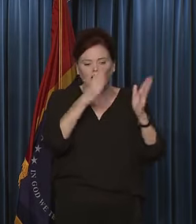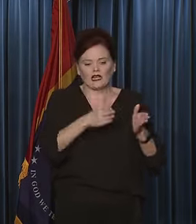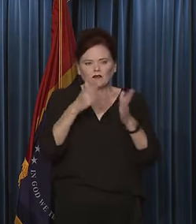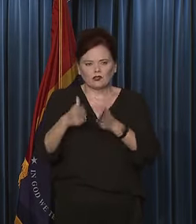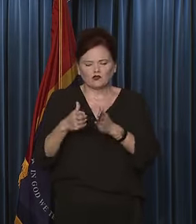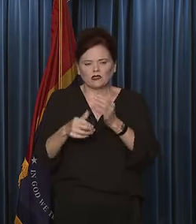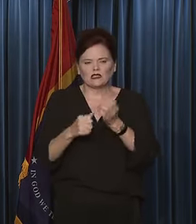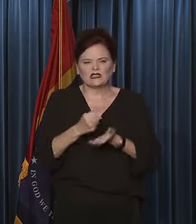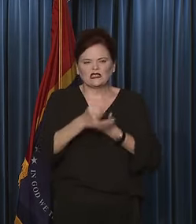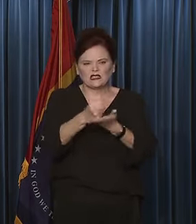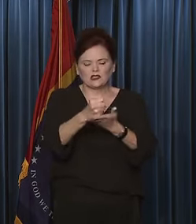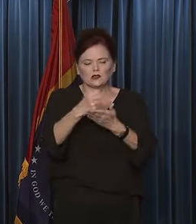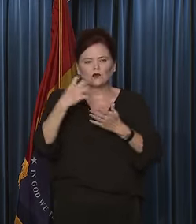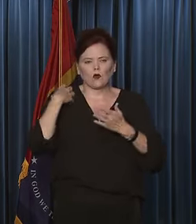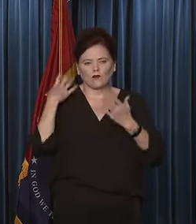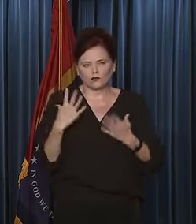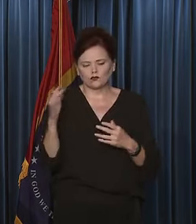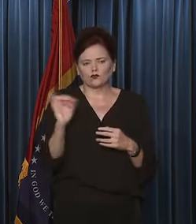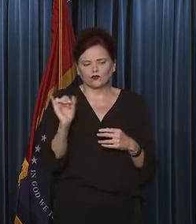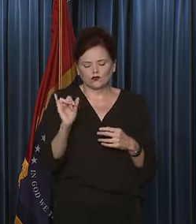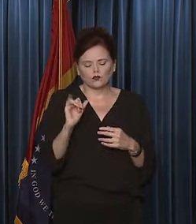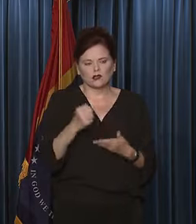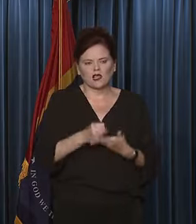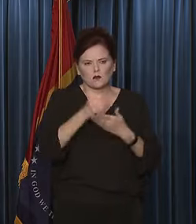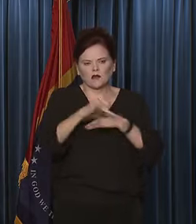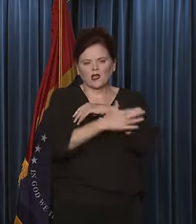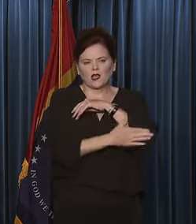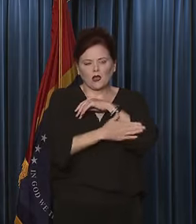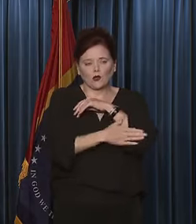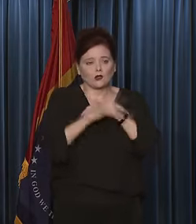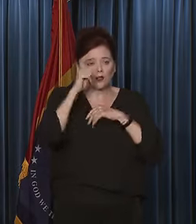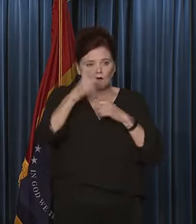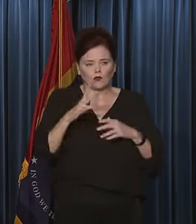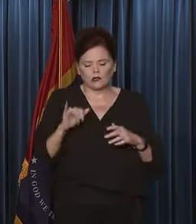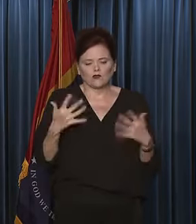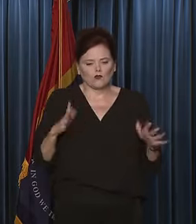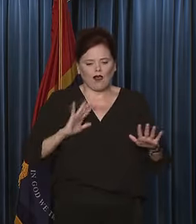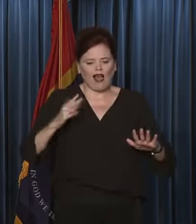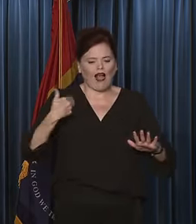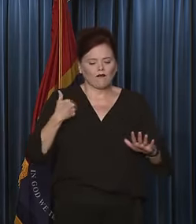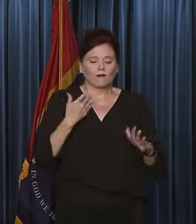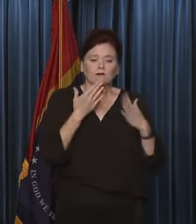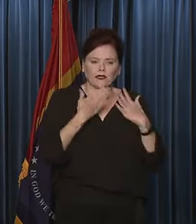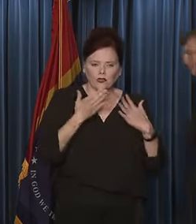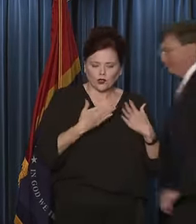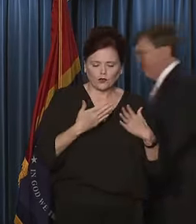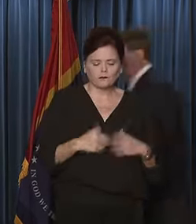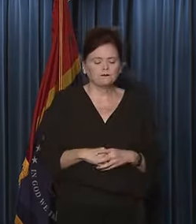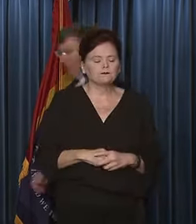officers to work with that county as well. Governor, that's all I have for right now. Thank you.